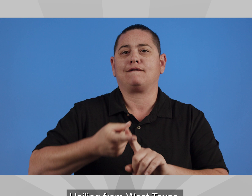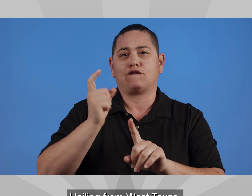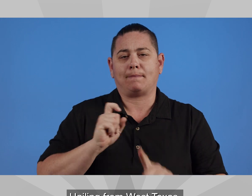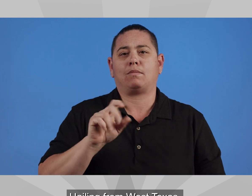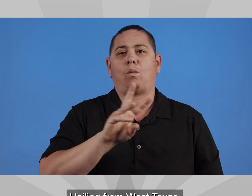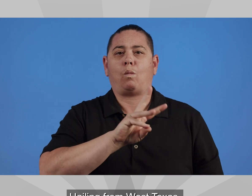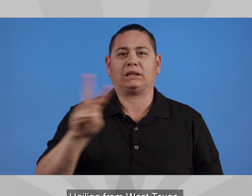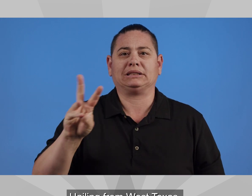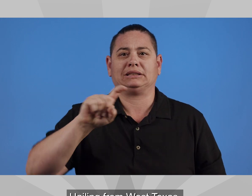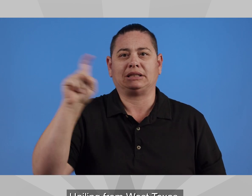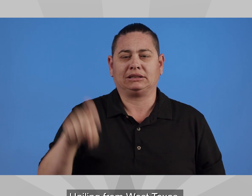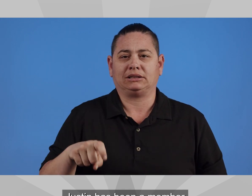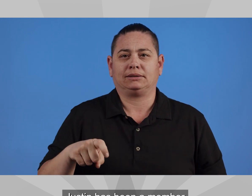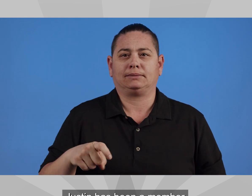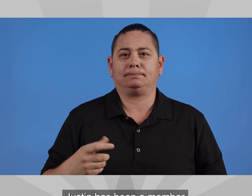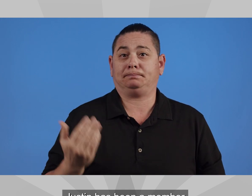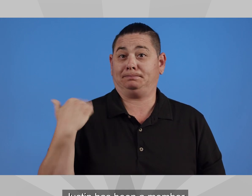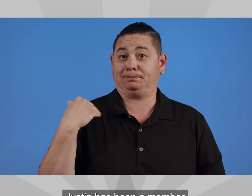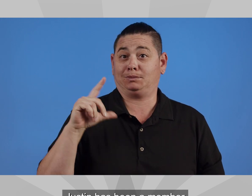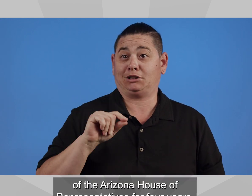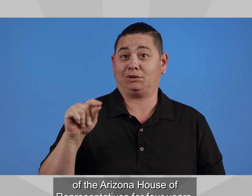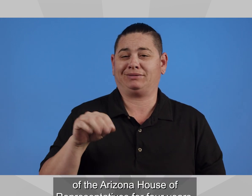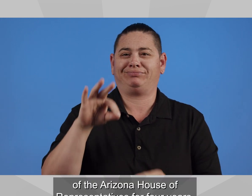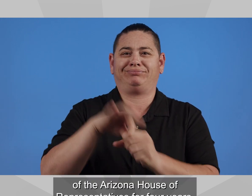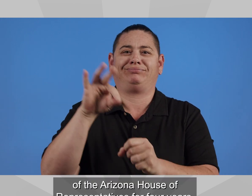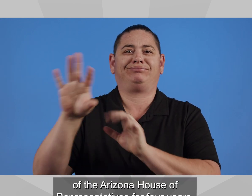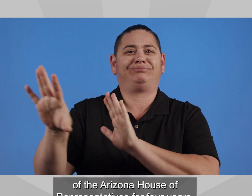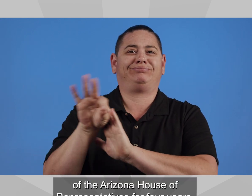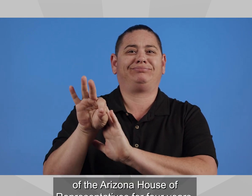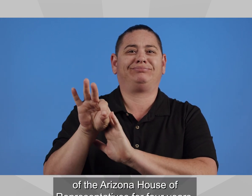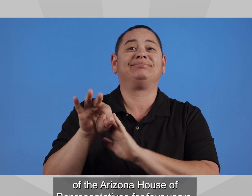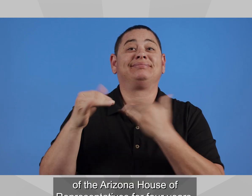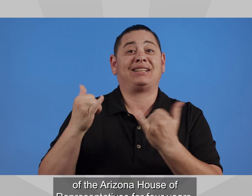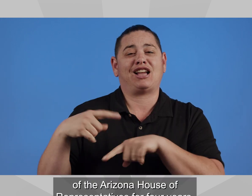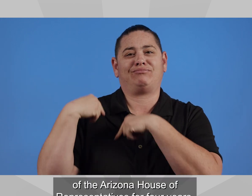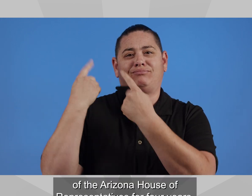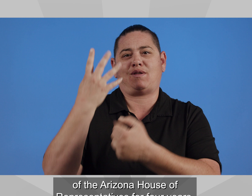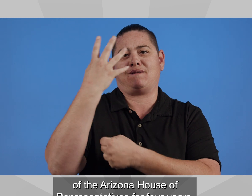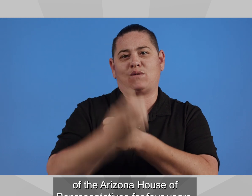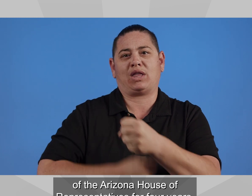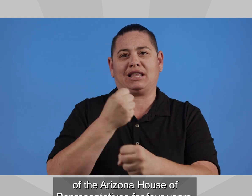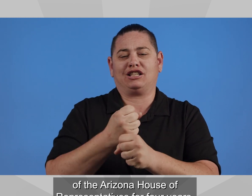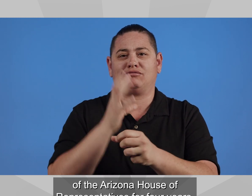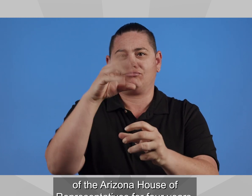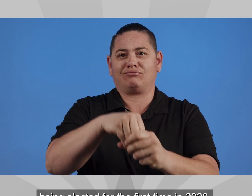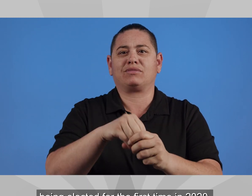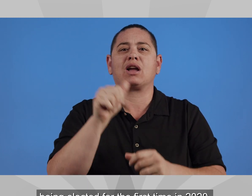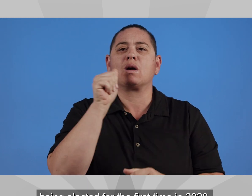Hailing from West Texas, Justin has been a member of the Arizona House of Representatives for four years,